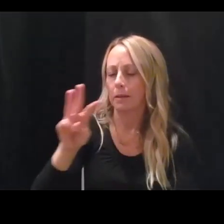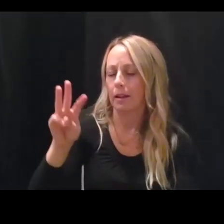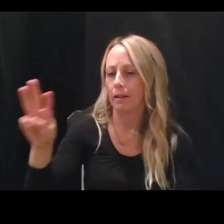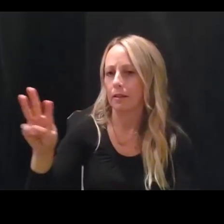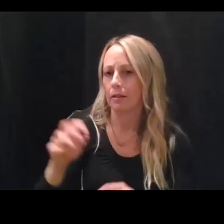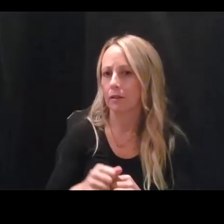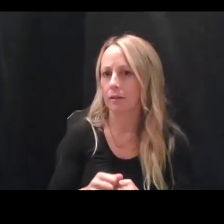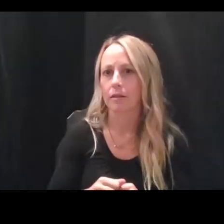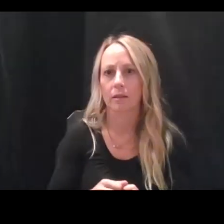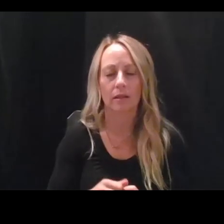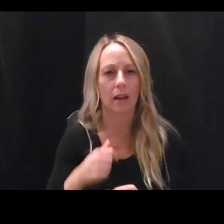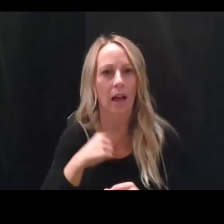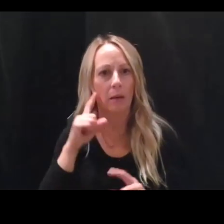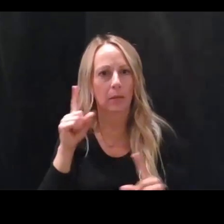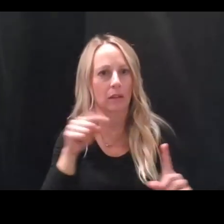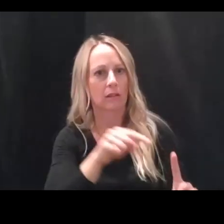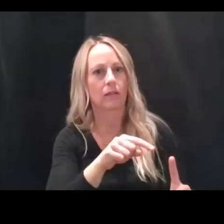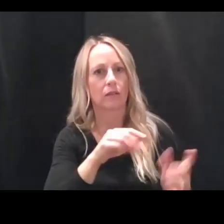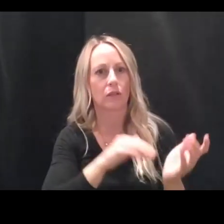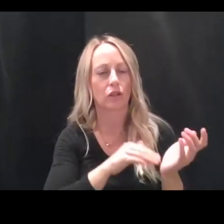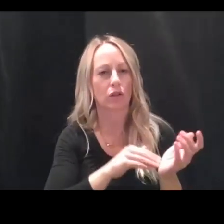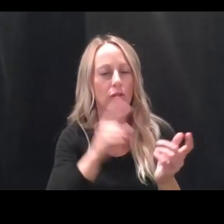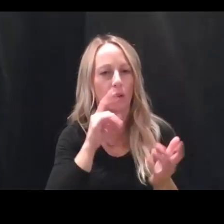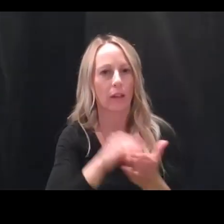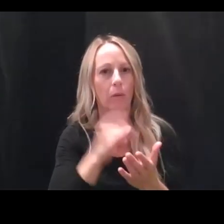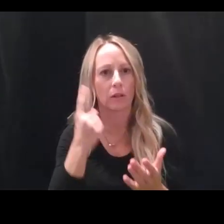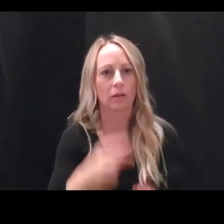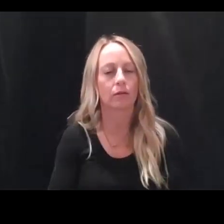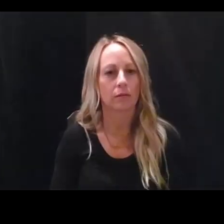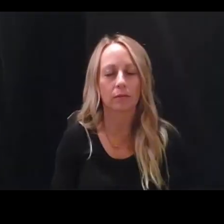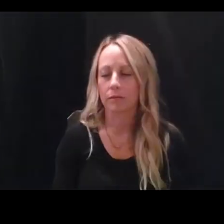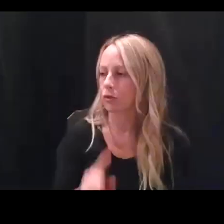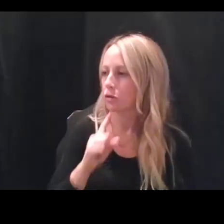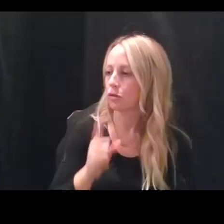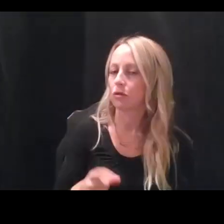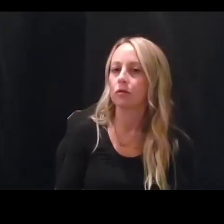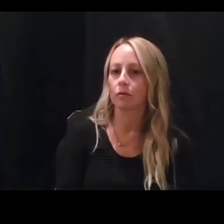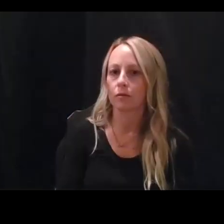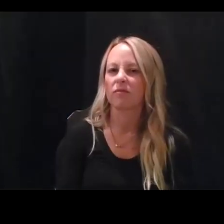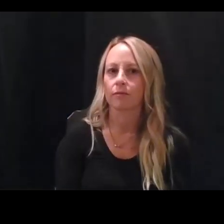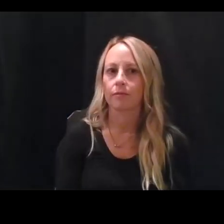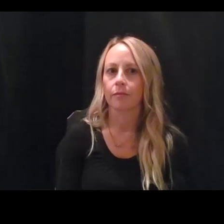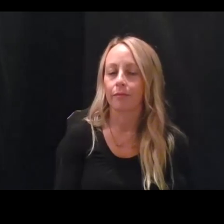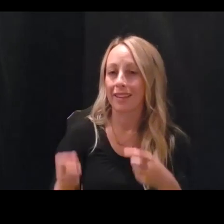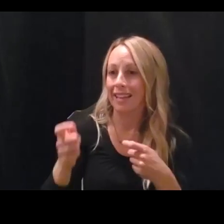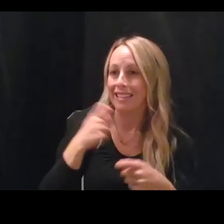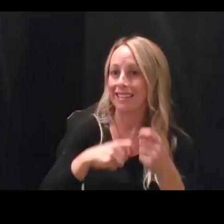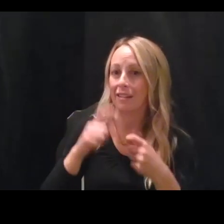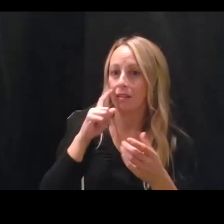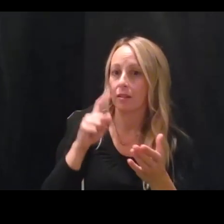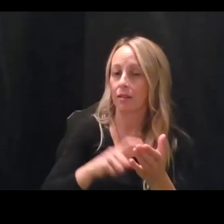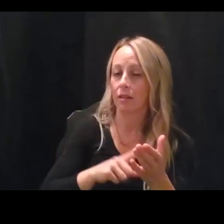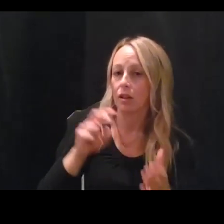I'm going to defer to Dr. Katz on that one. Oh, okay. Well, instead of detecting the nucleic